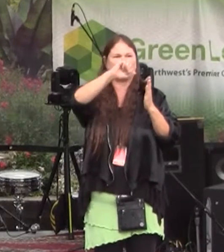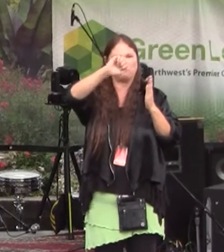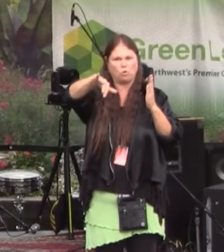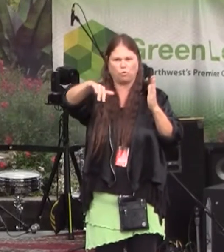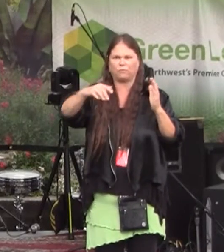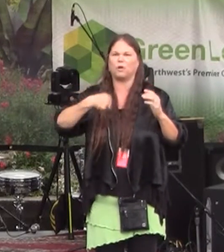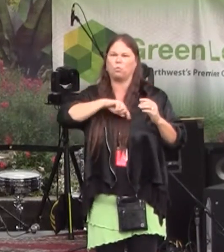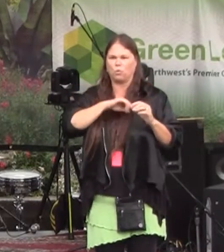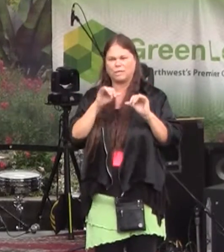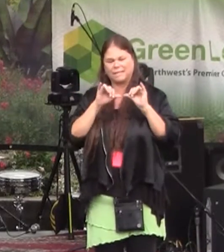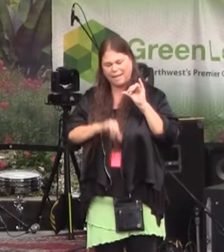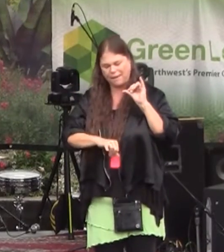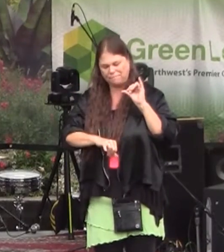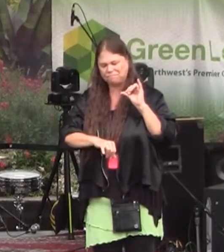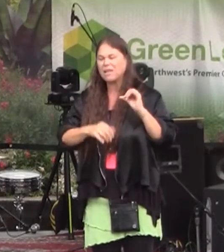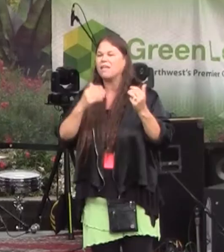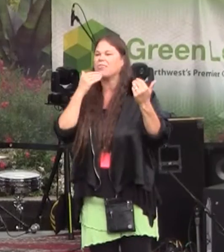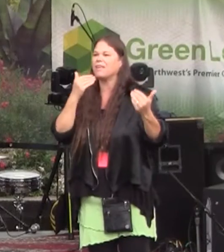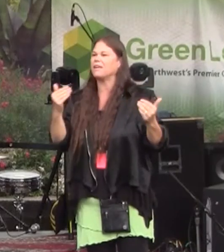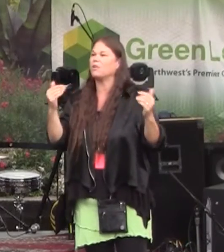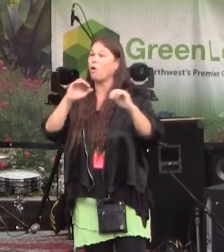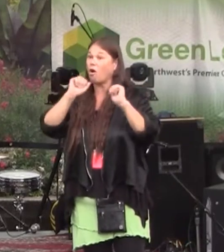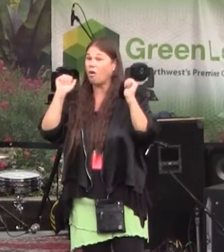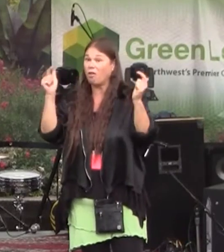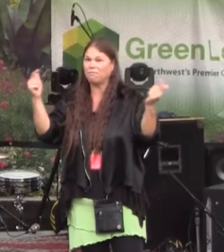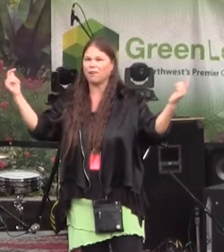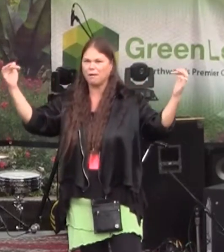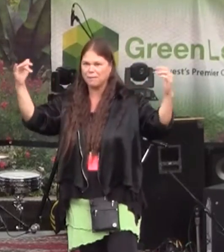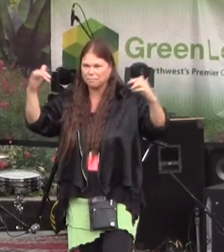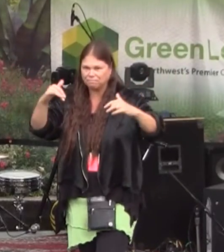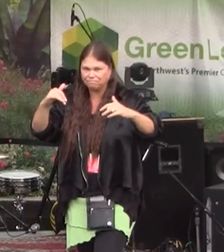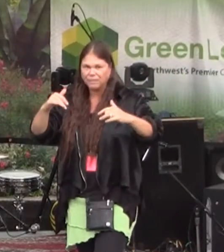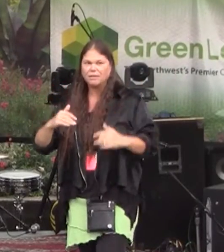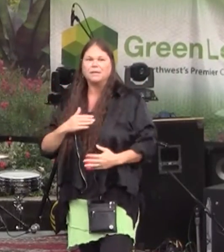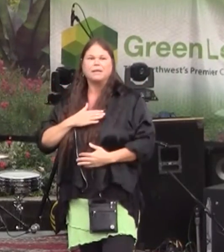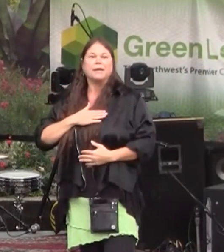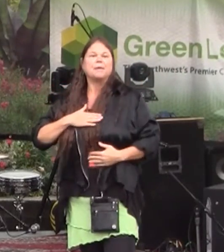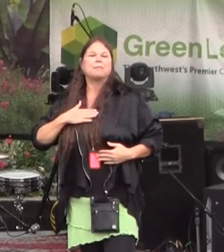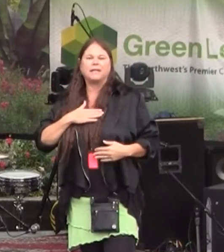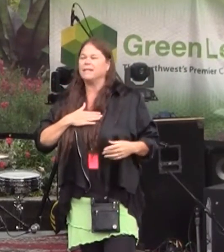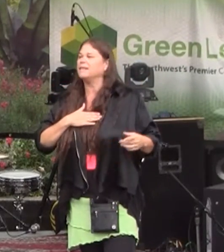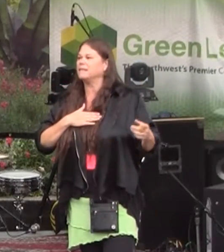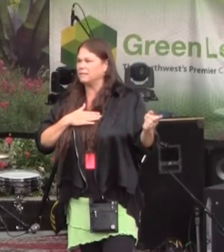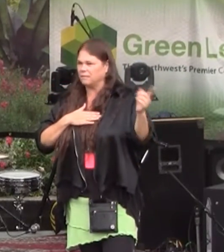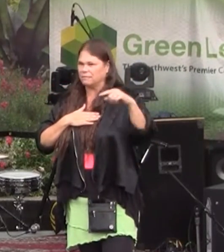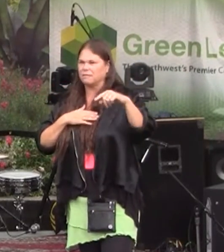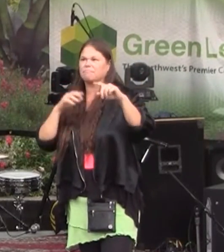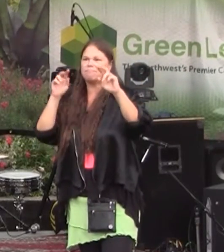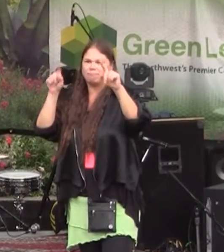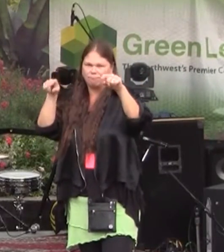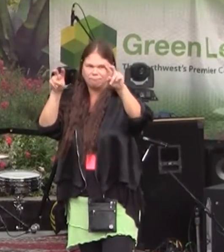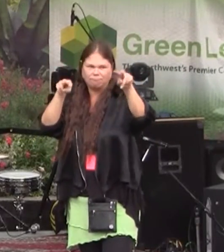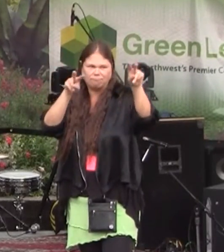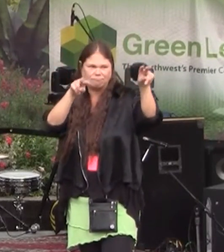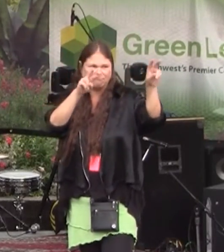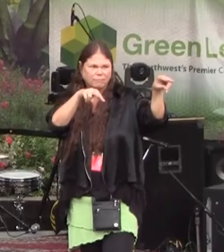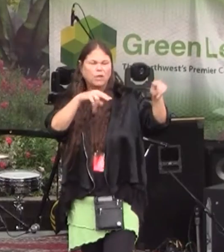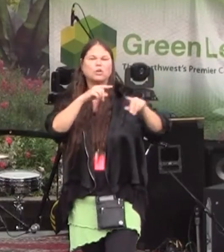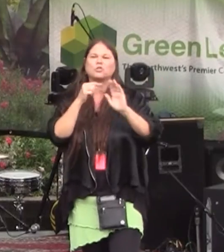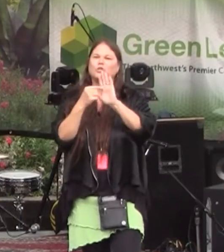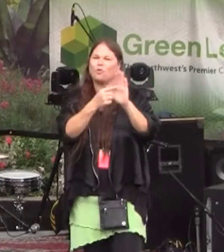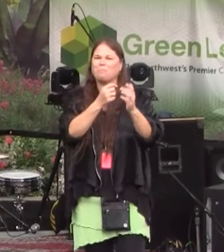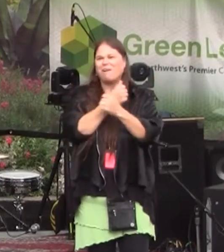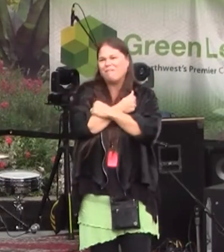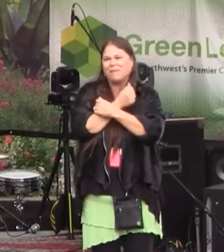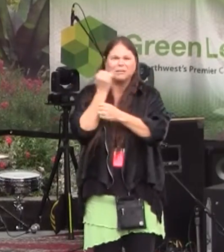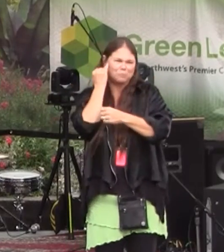And I want to thank you all for coming. Please go to our vendors, show them some love. If see